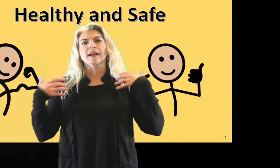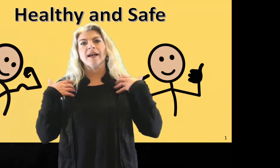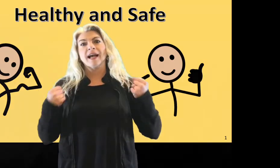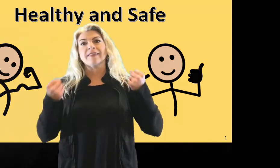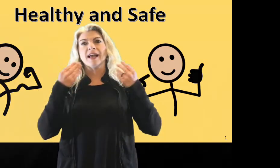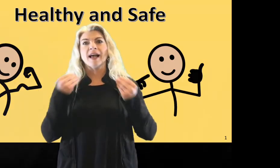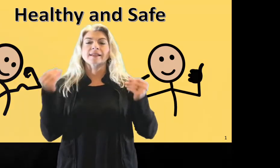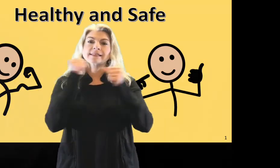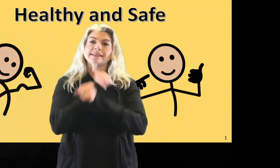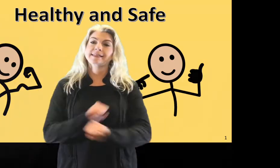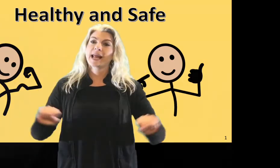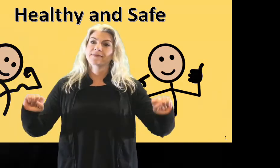Healthy and safe.